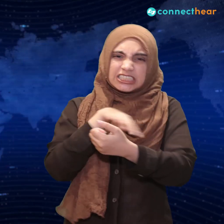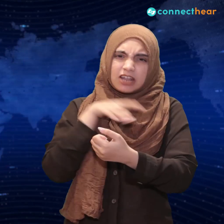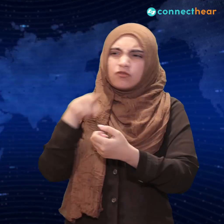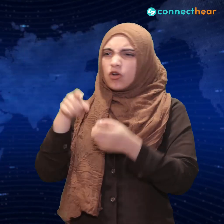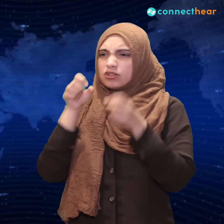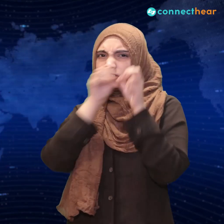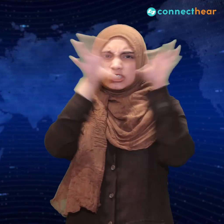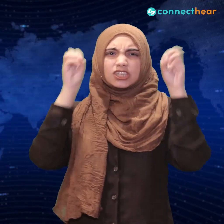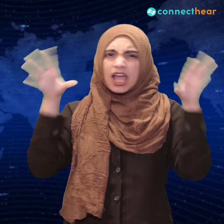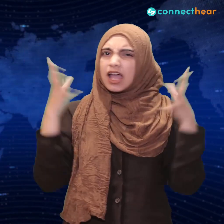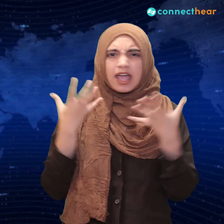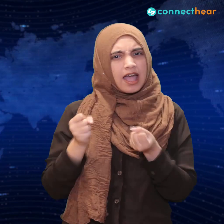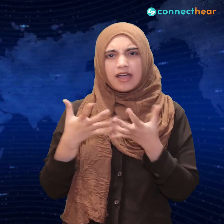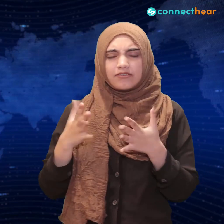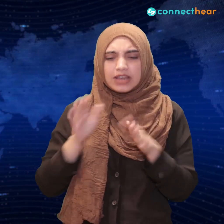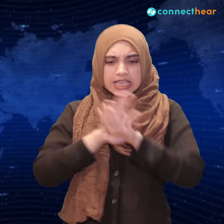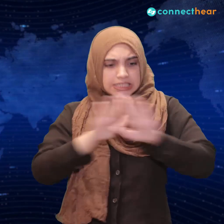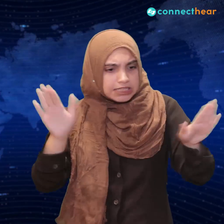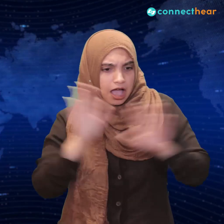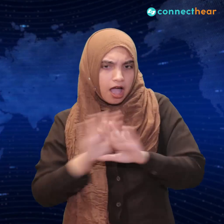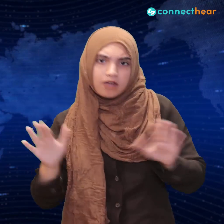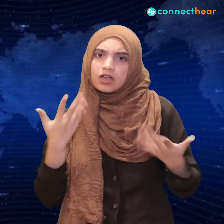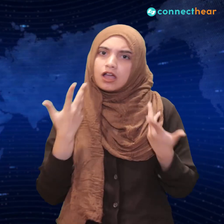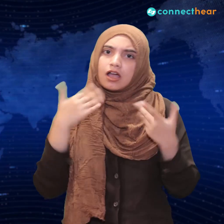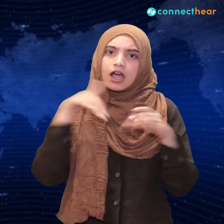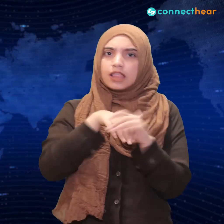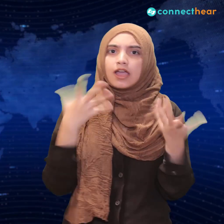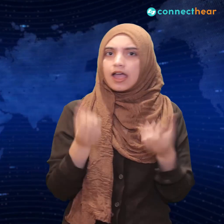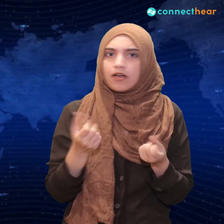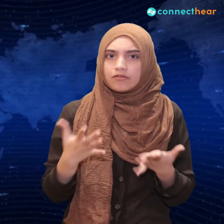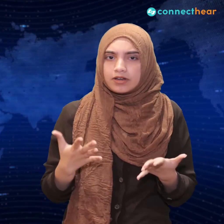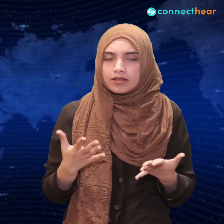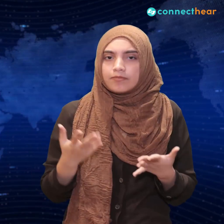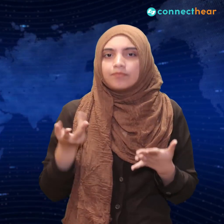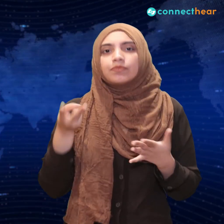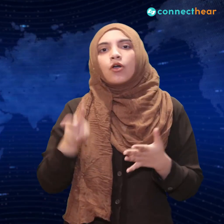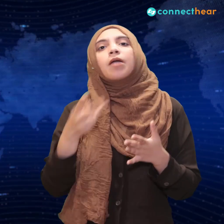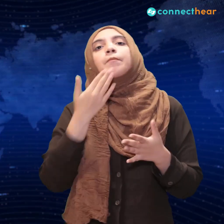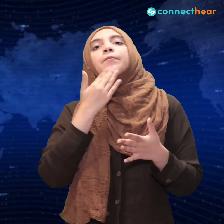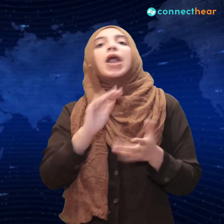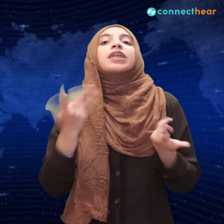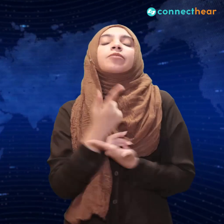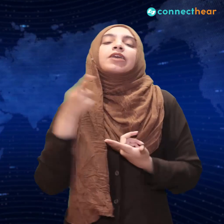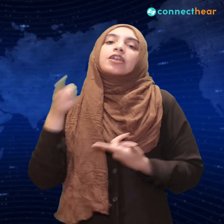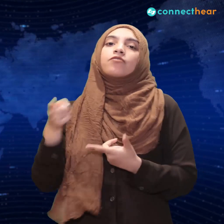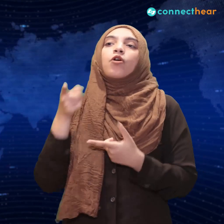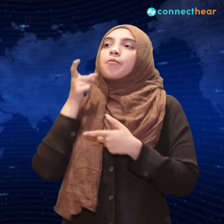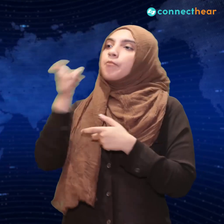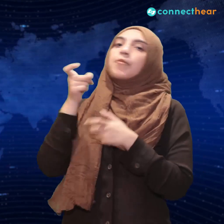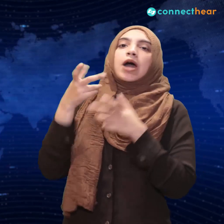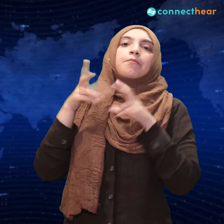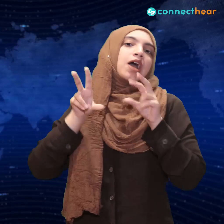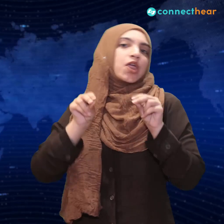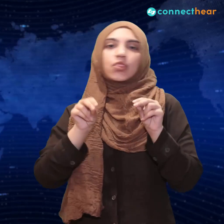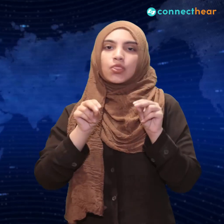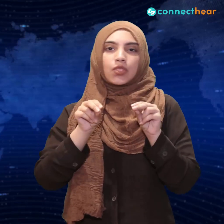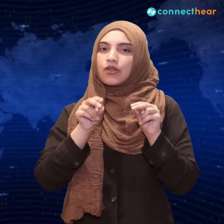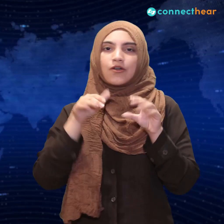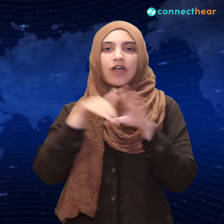ground or near the wall or even on the door. Therefore, I think this is a small hint that the old man